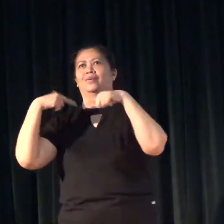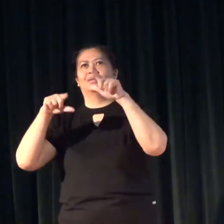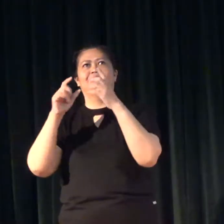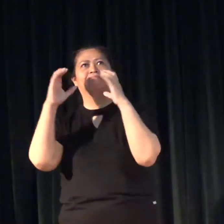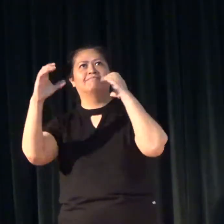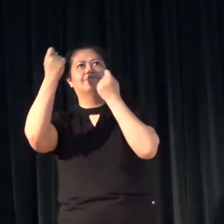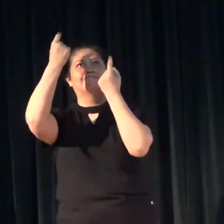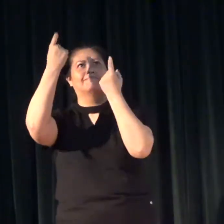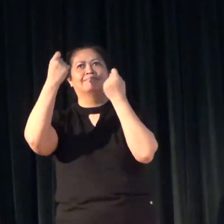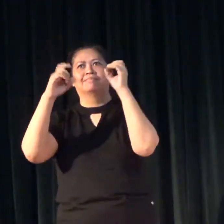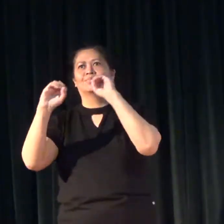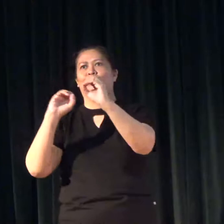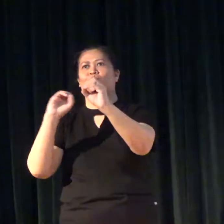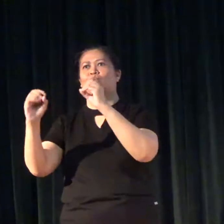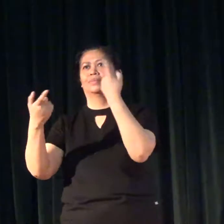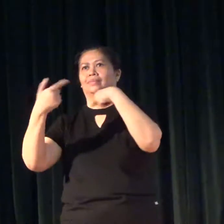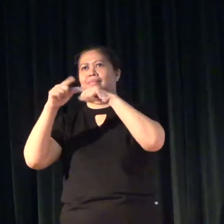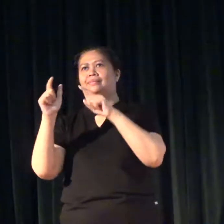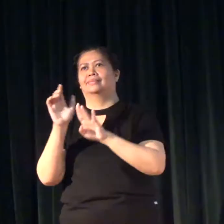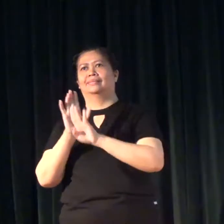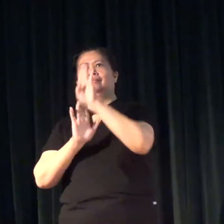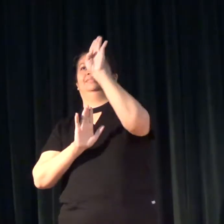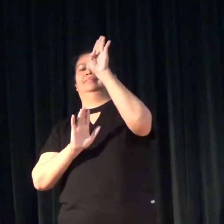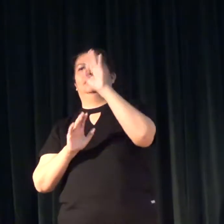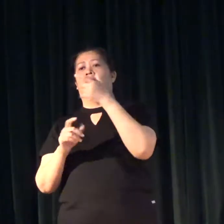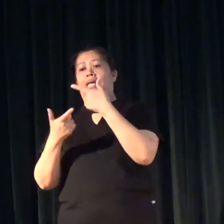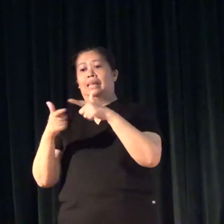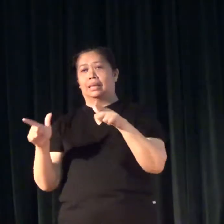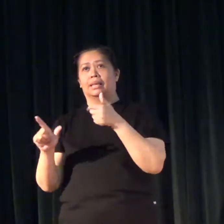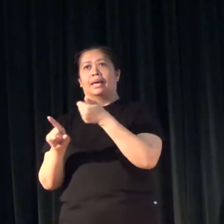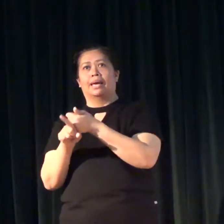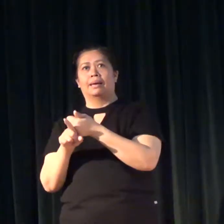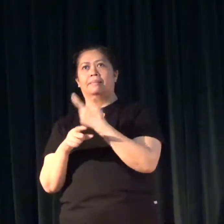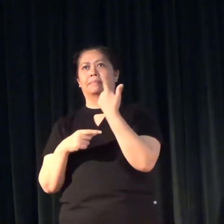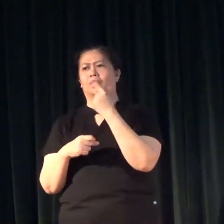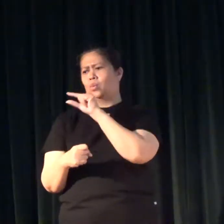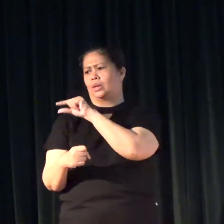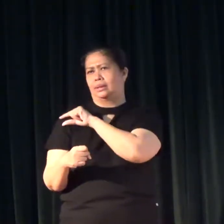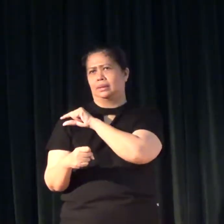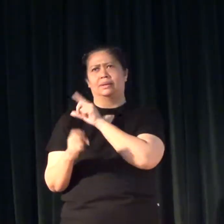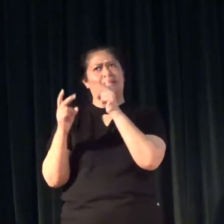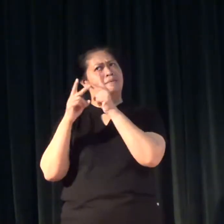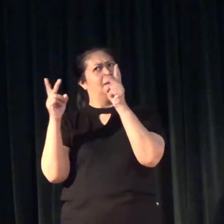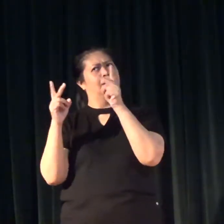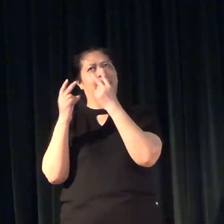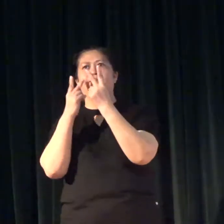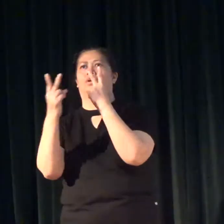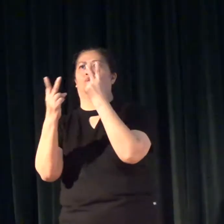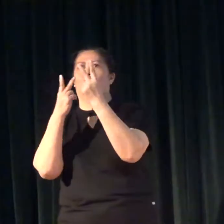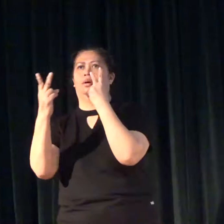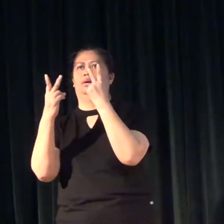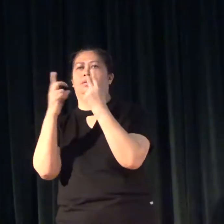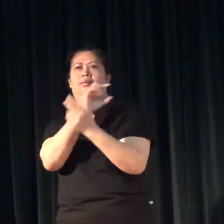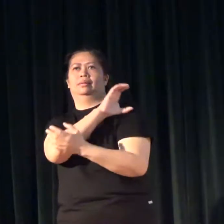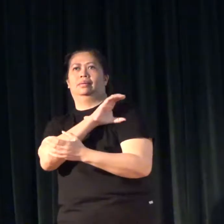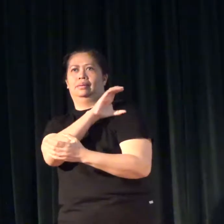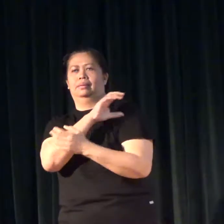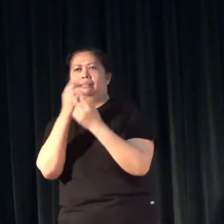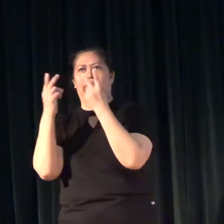language, now, that particular language has qualities that are very visual in nature.